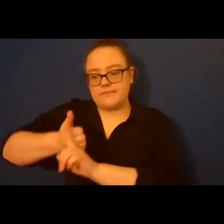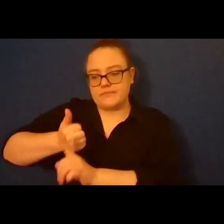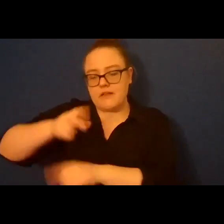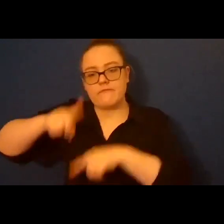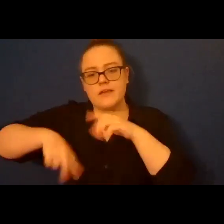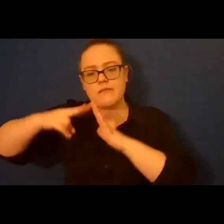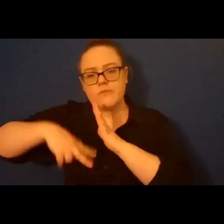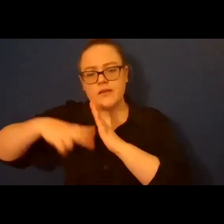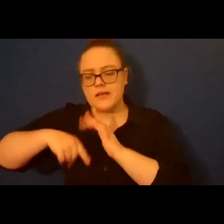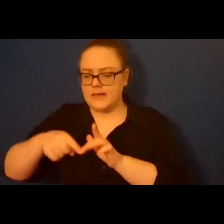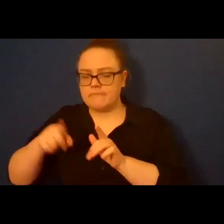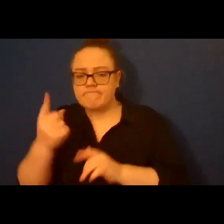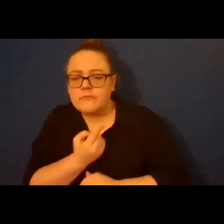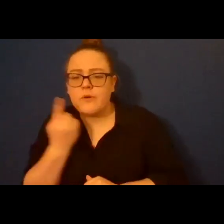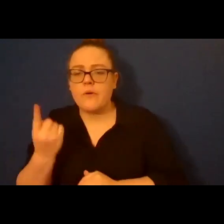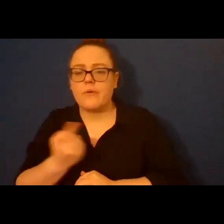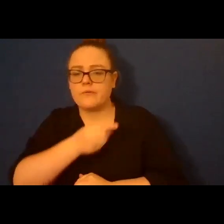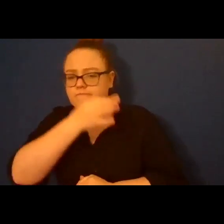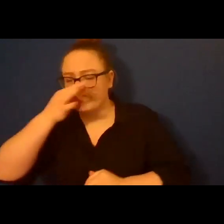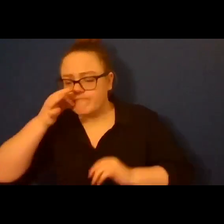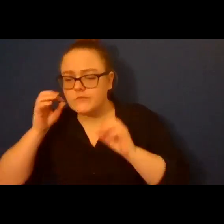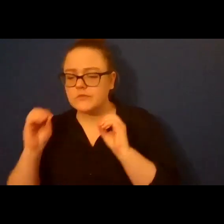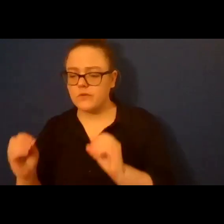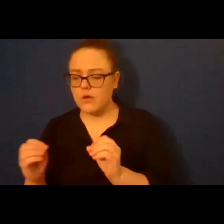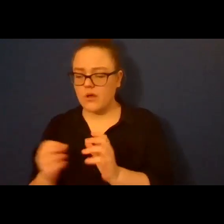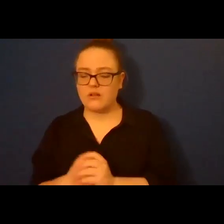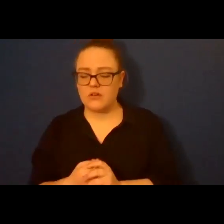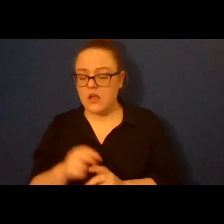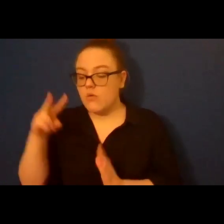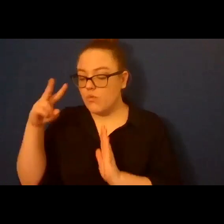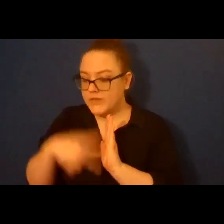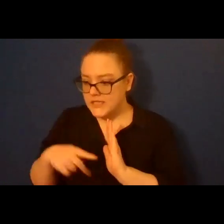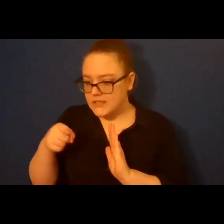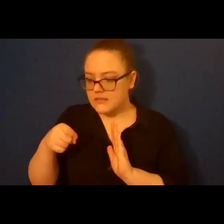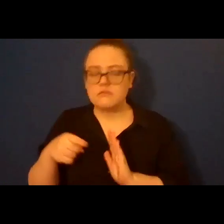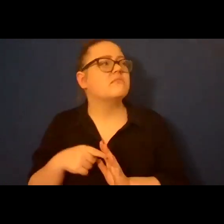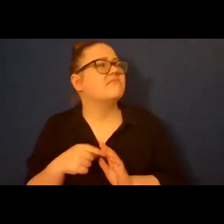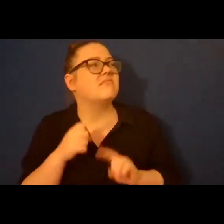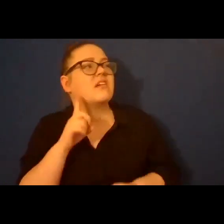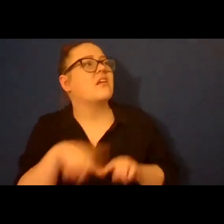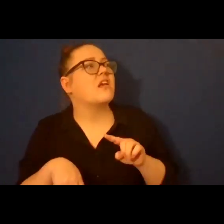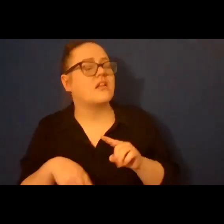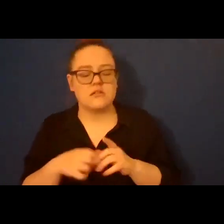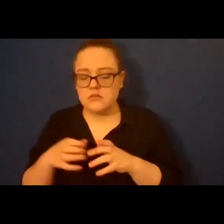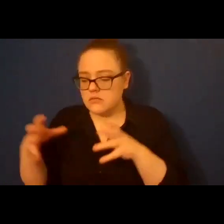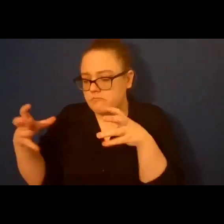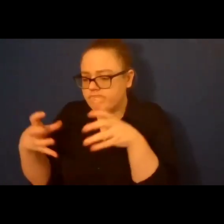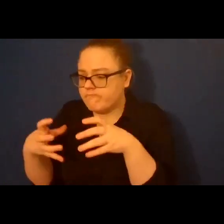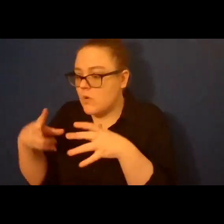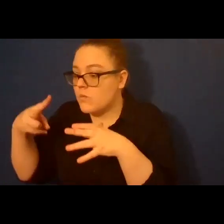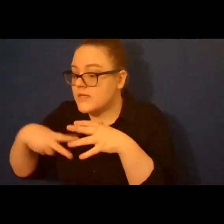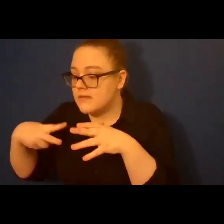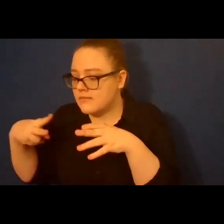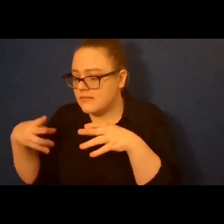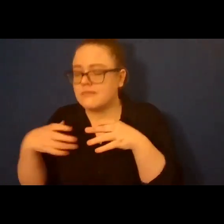the man saying I can't Gabriel squeezing him tighter commanding read the man